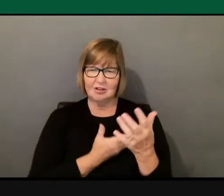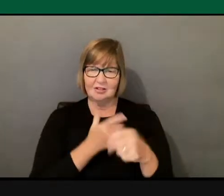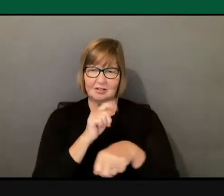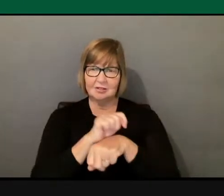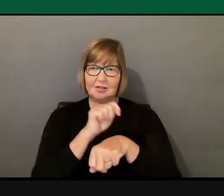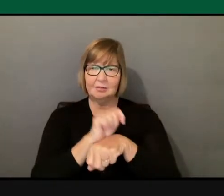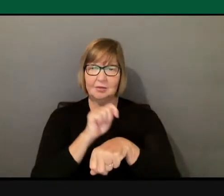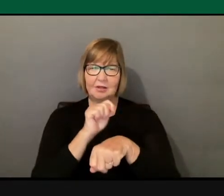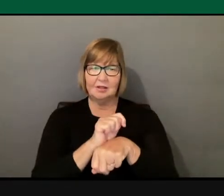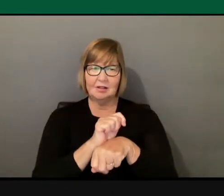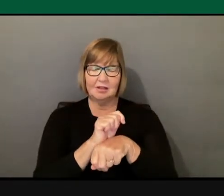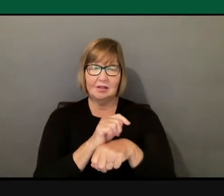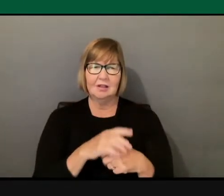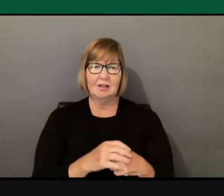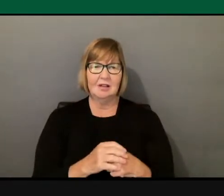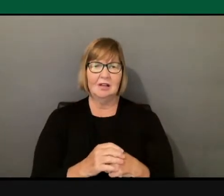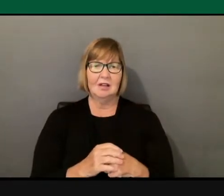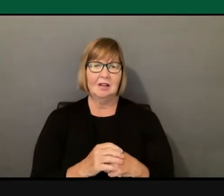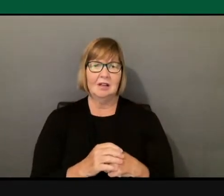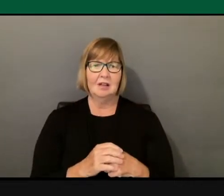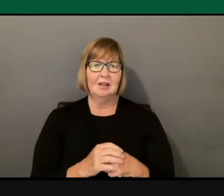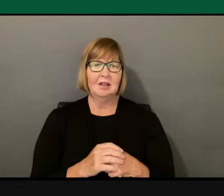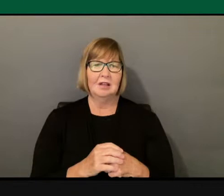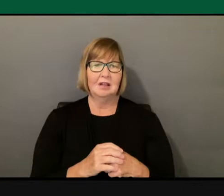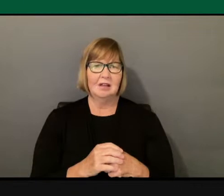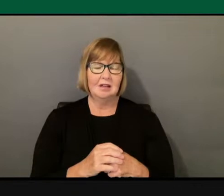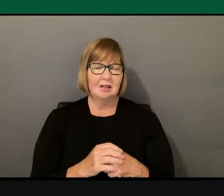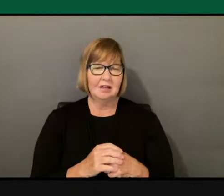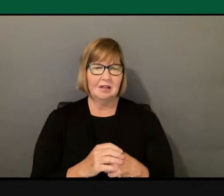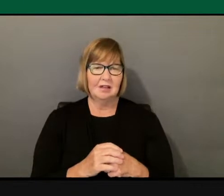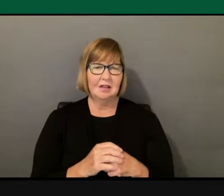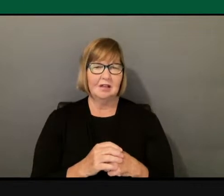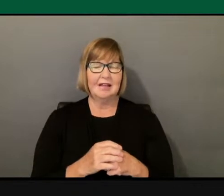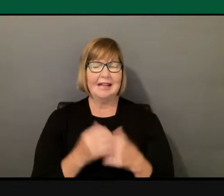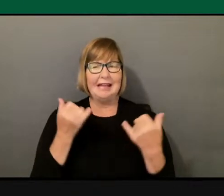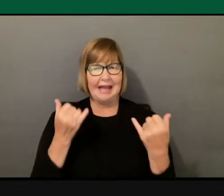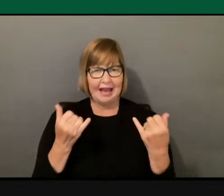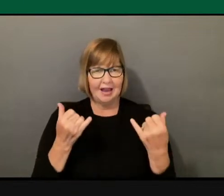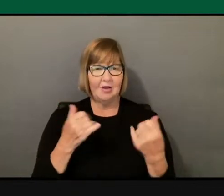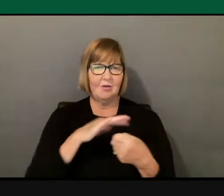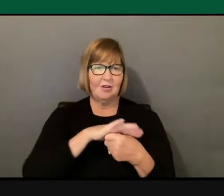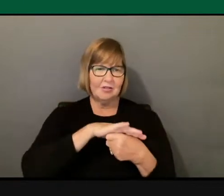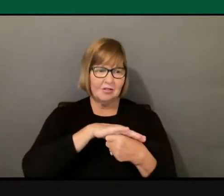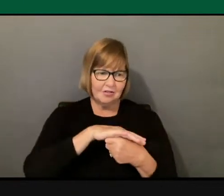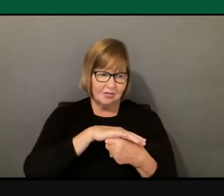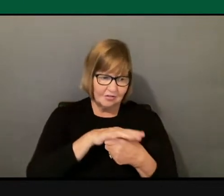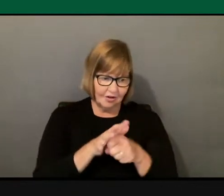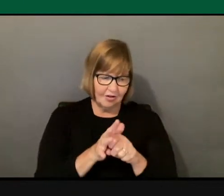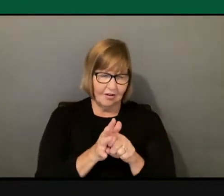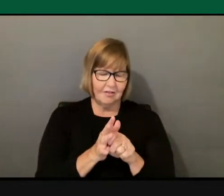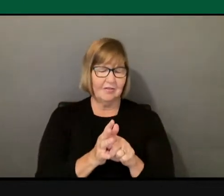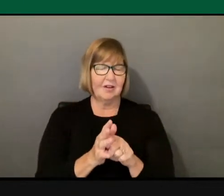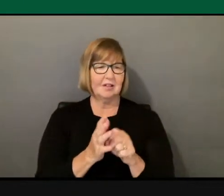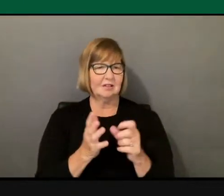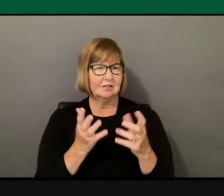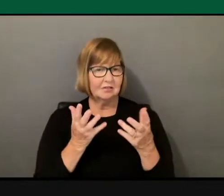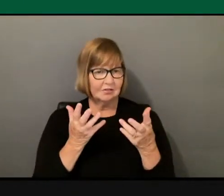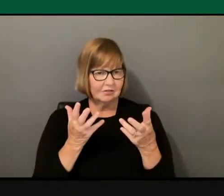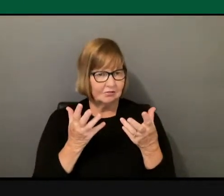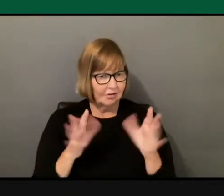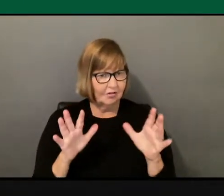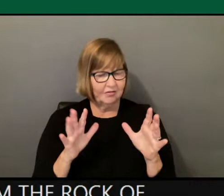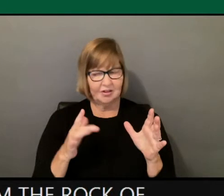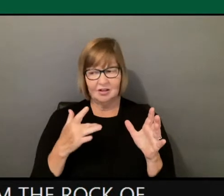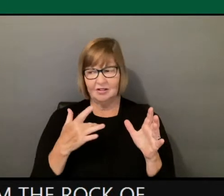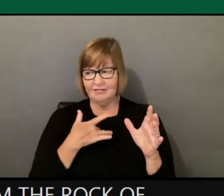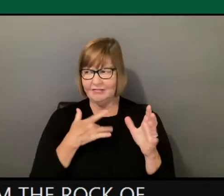We're all crawling out from the rock of COVID, trying to get our community to come back together. At the same